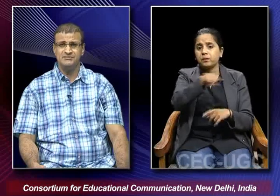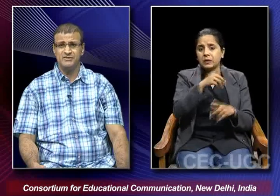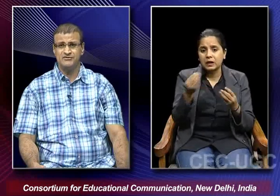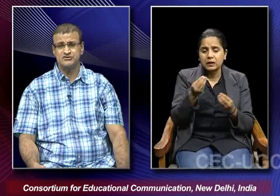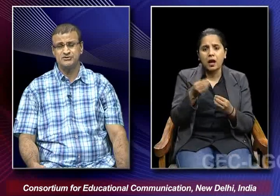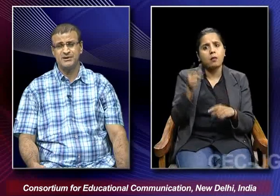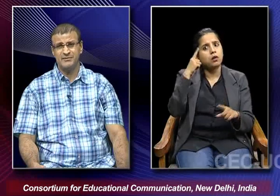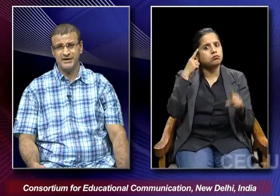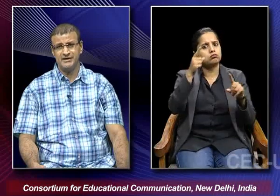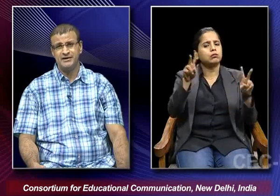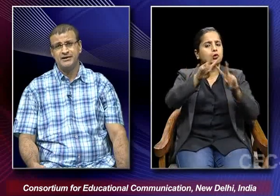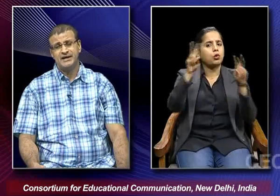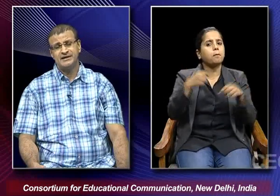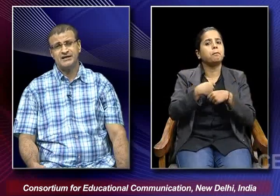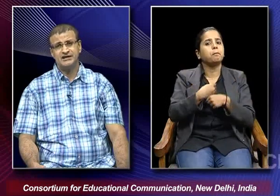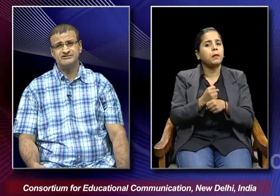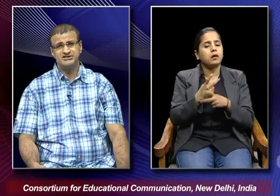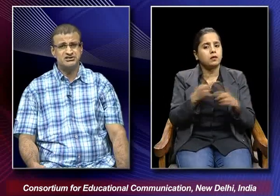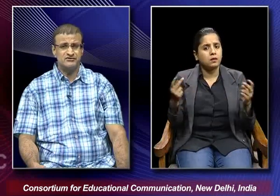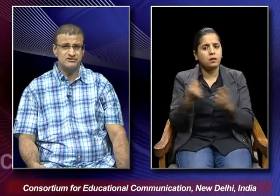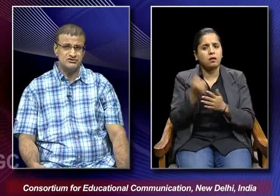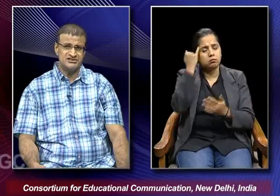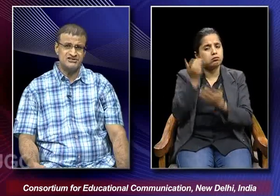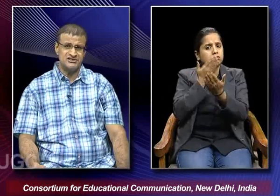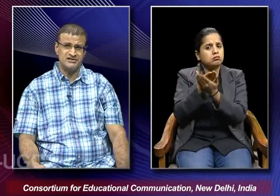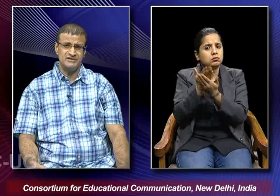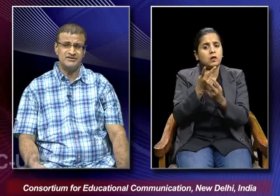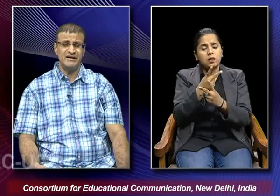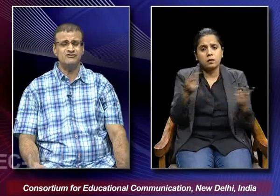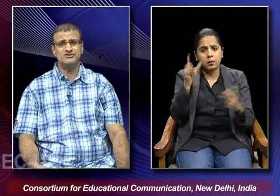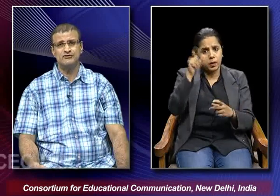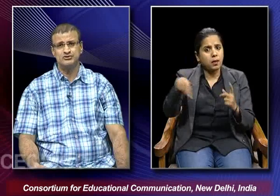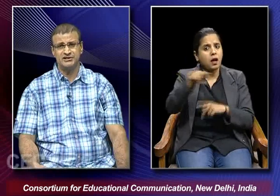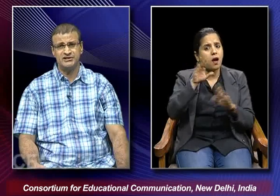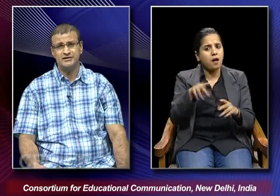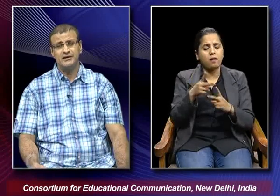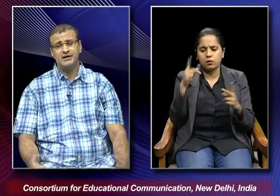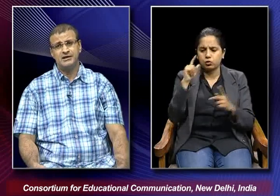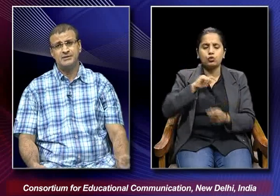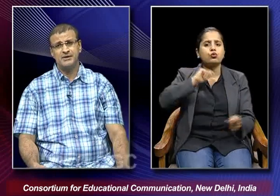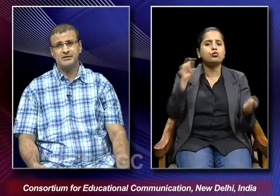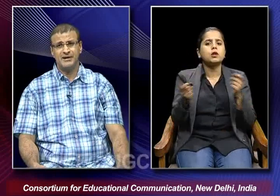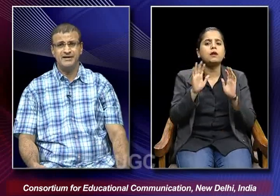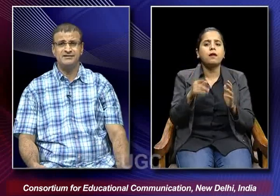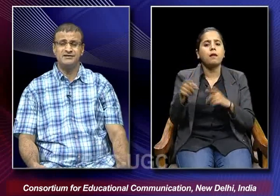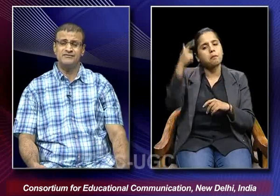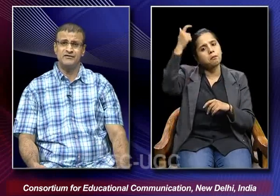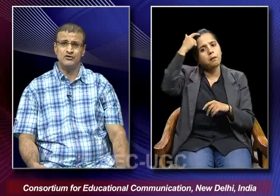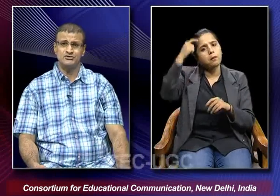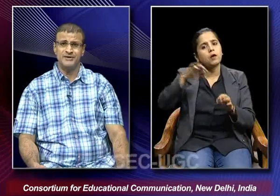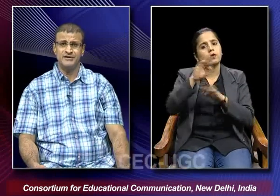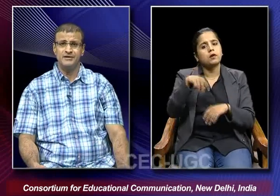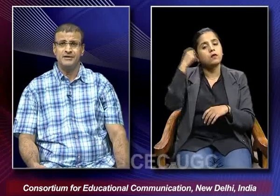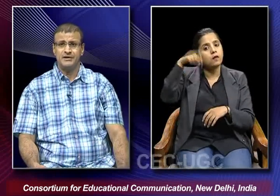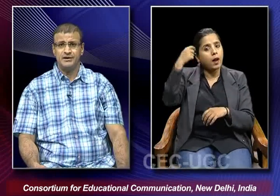a theme which was being made. And the kind of suggestion which was suggested even that was revolutionary keeping in mind that the film